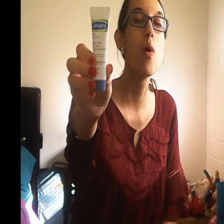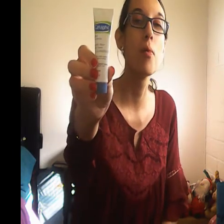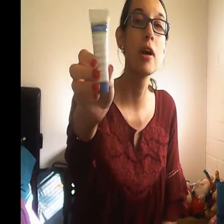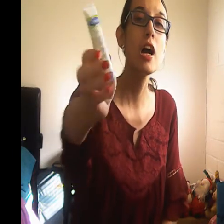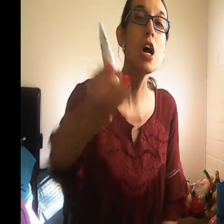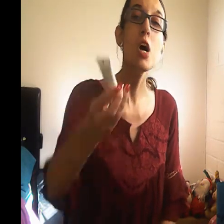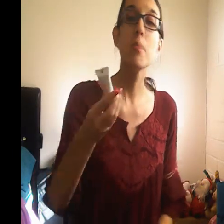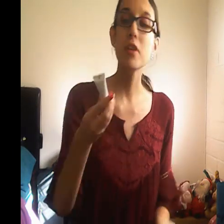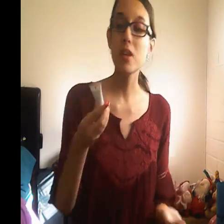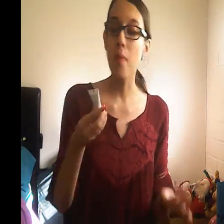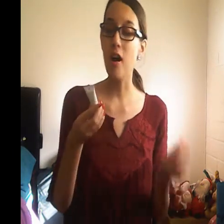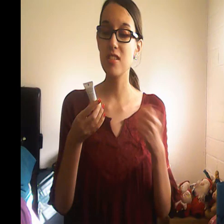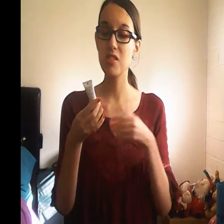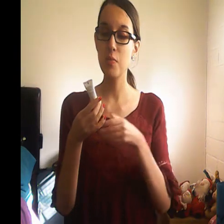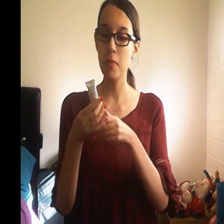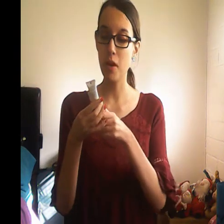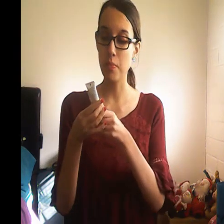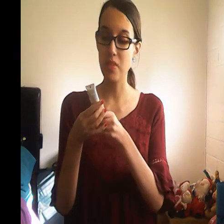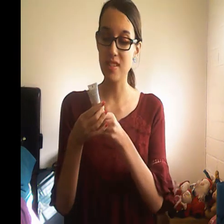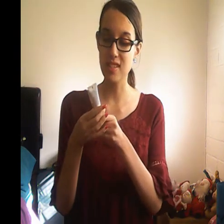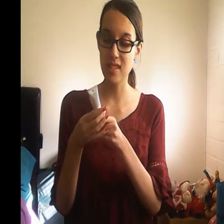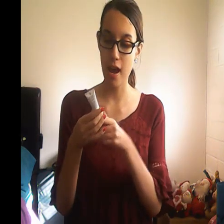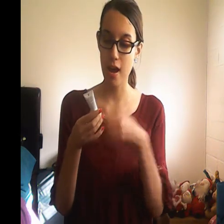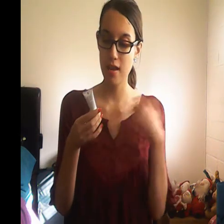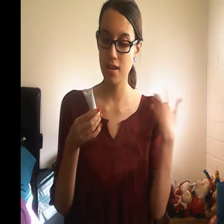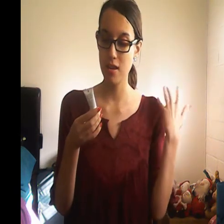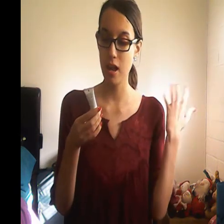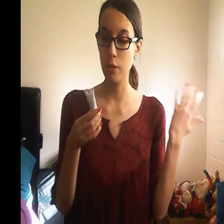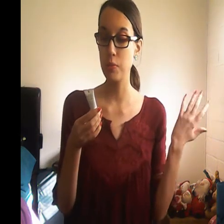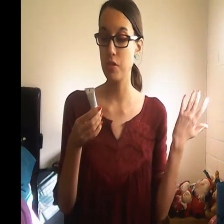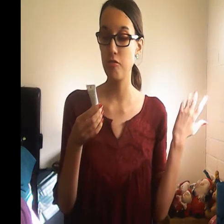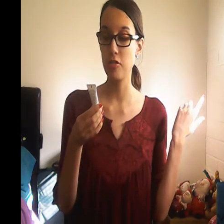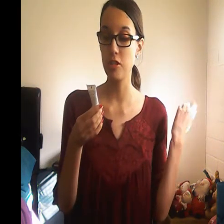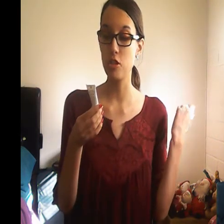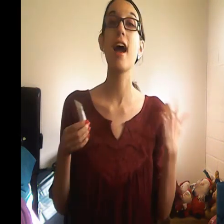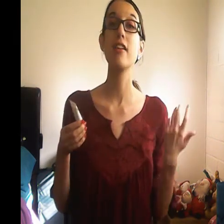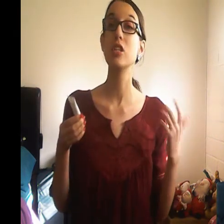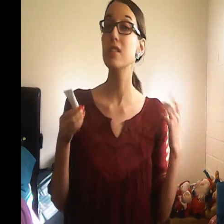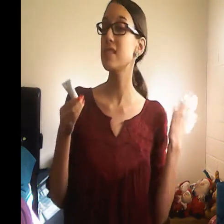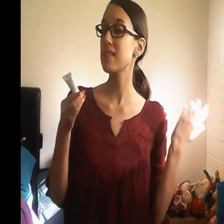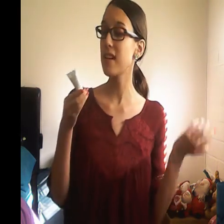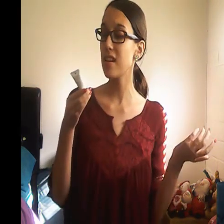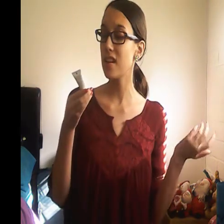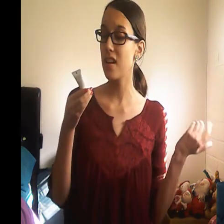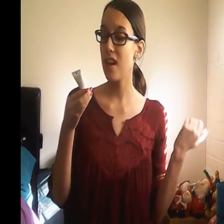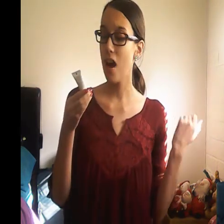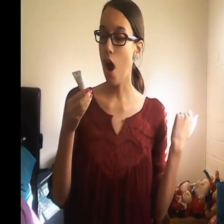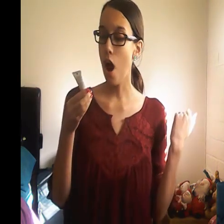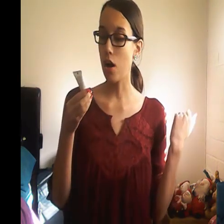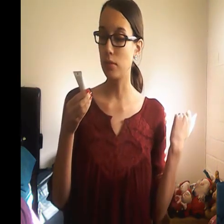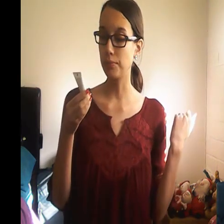walmart beauty box but um this helps for hydrated skin um